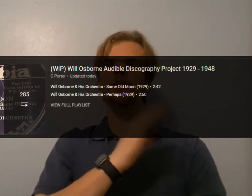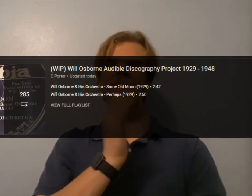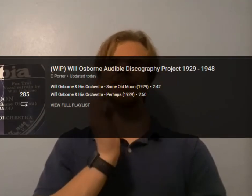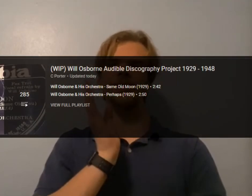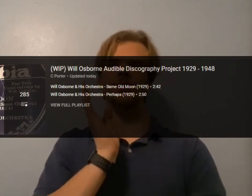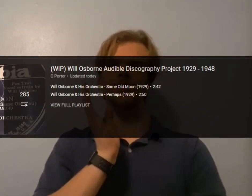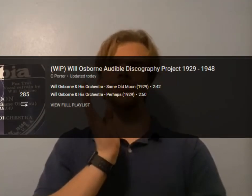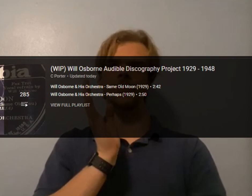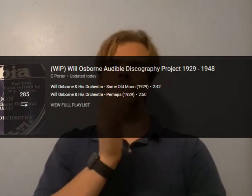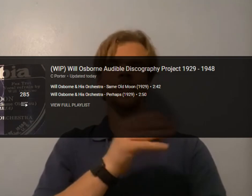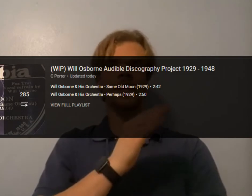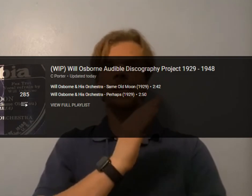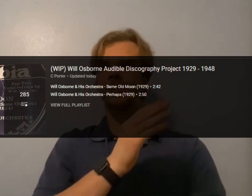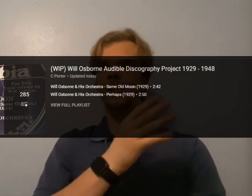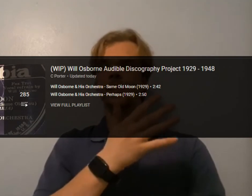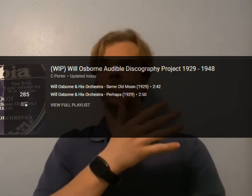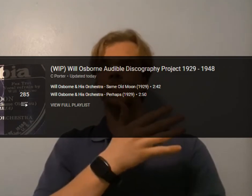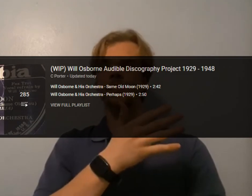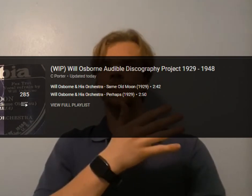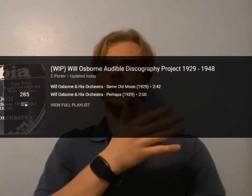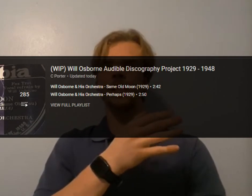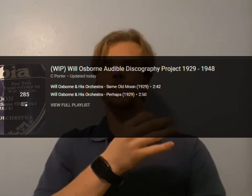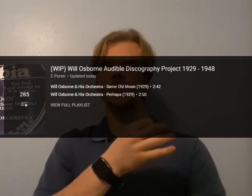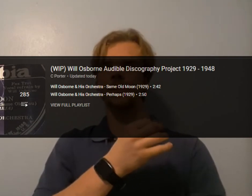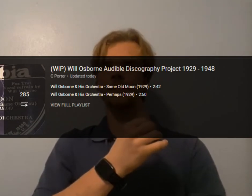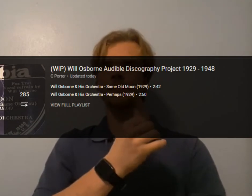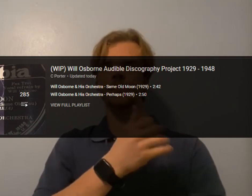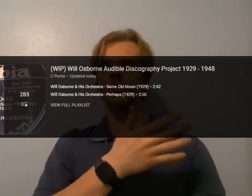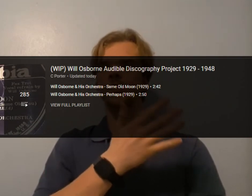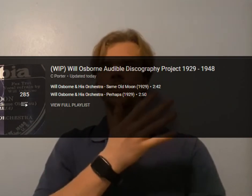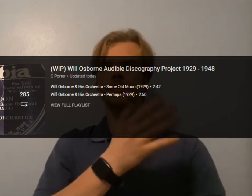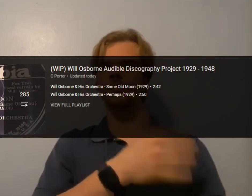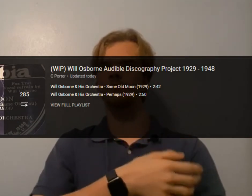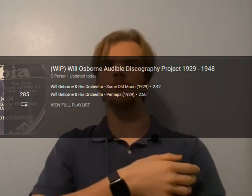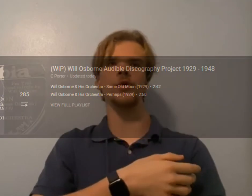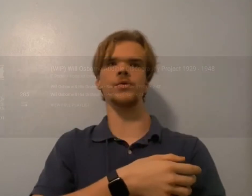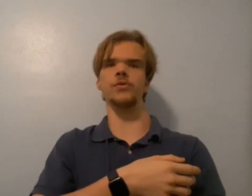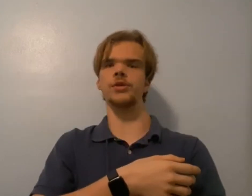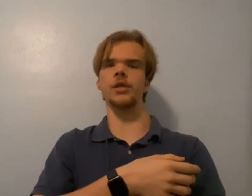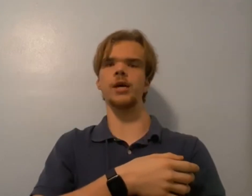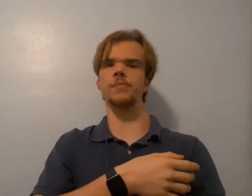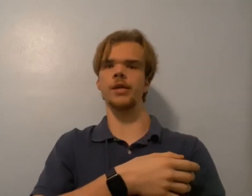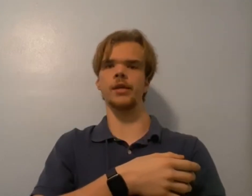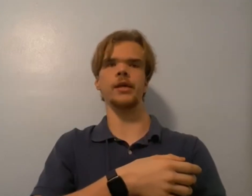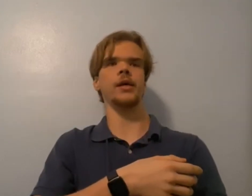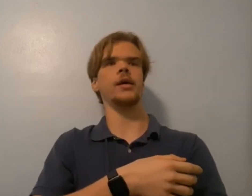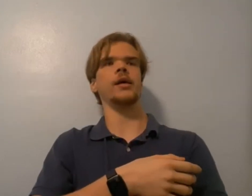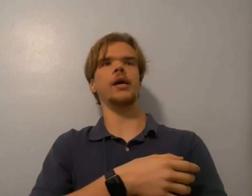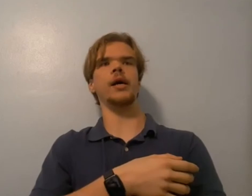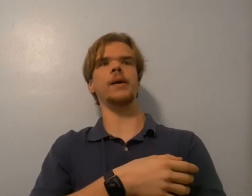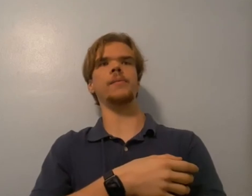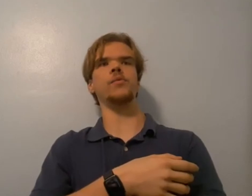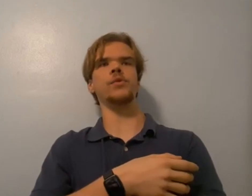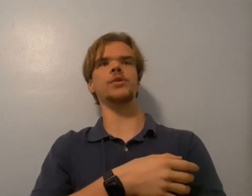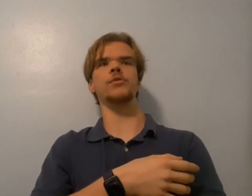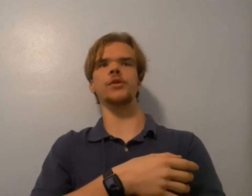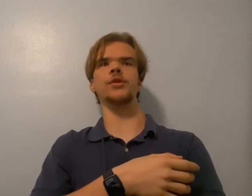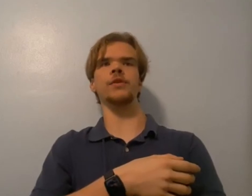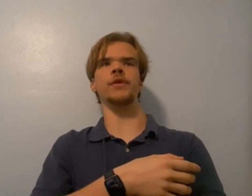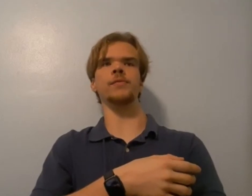10,000 views. I can't check the views right now because of YouTube's most recent update, which screwed stuff up